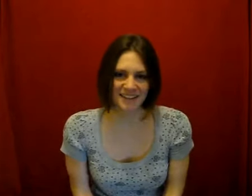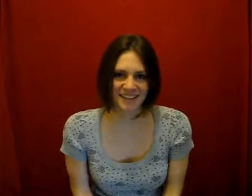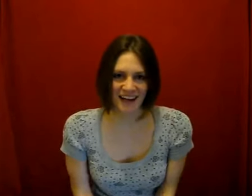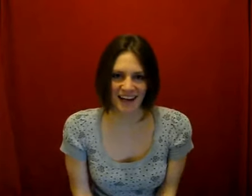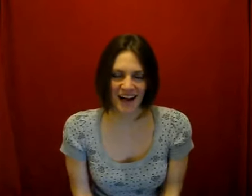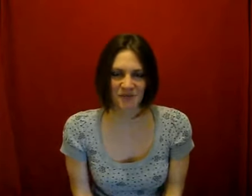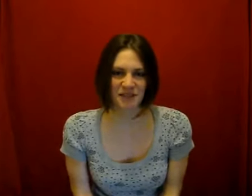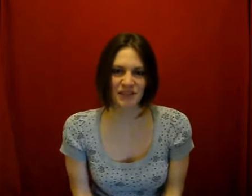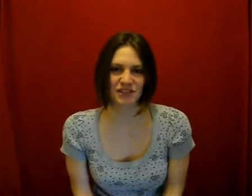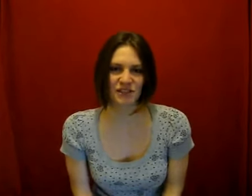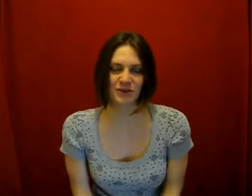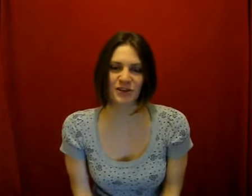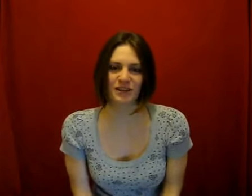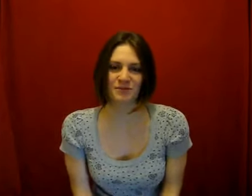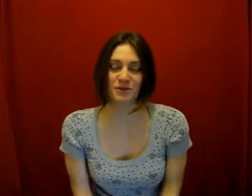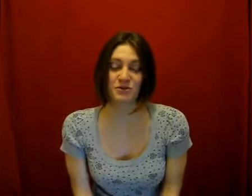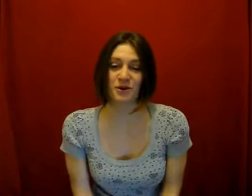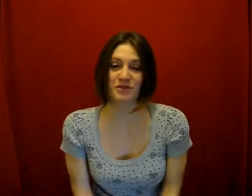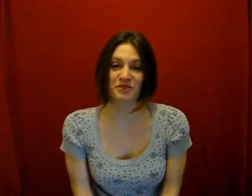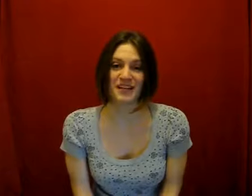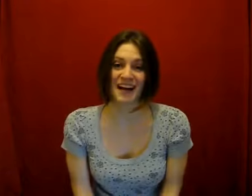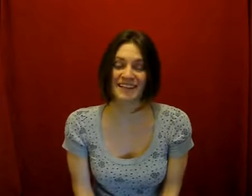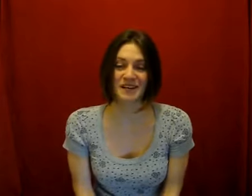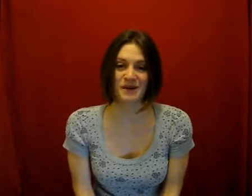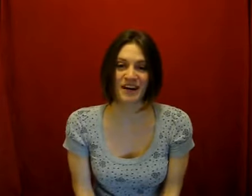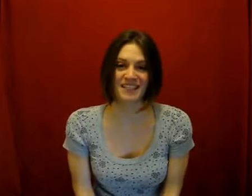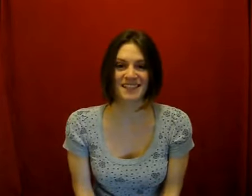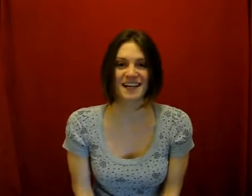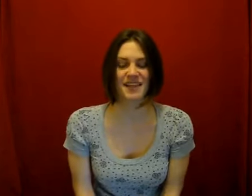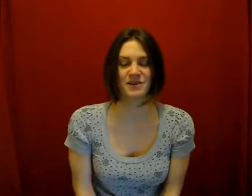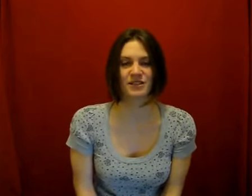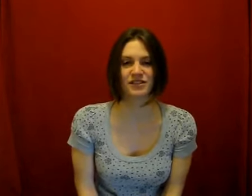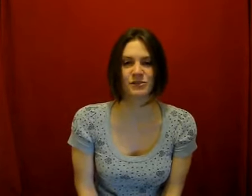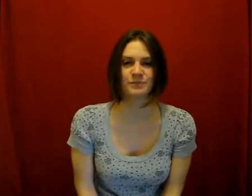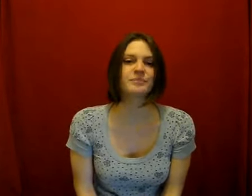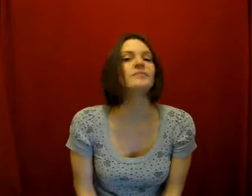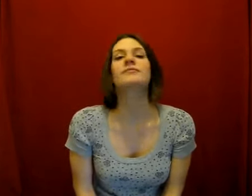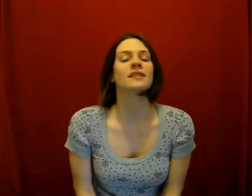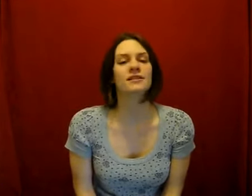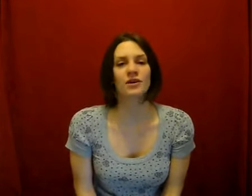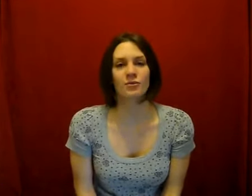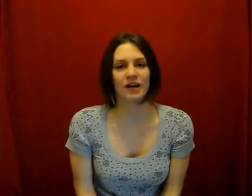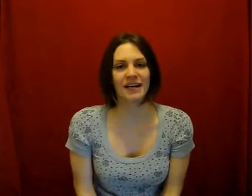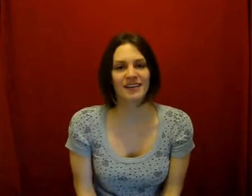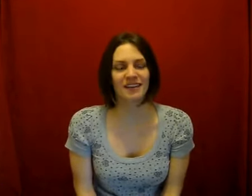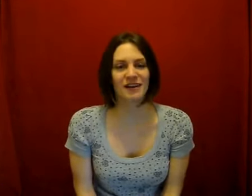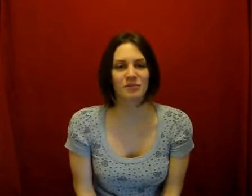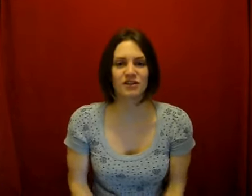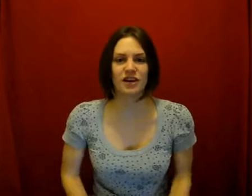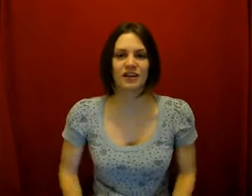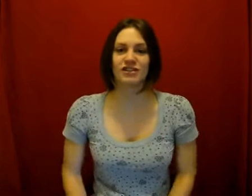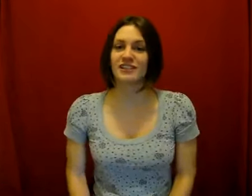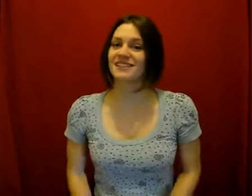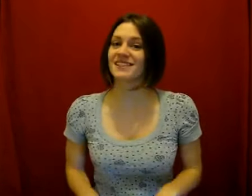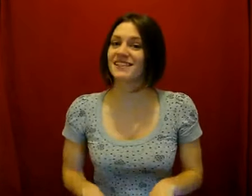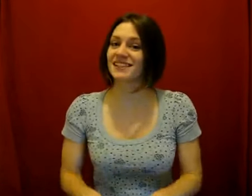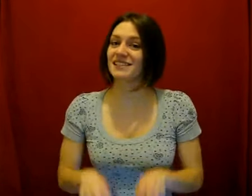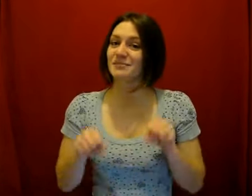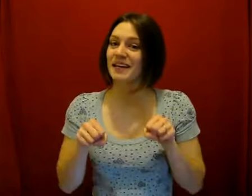today I'll be teaching you the numbers 1 through 10 in American Sign Language. Don't worry, the numbers are just as easy to pick